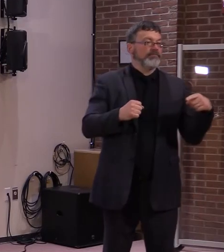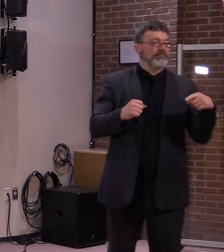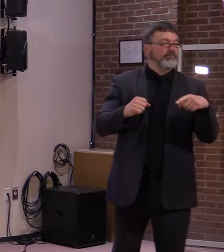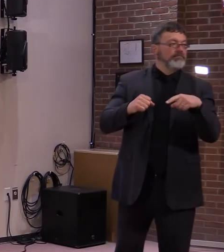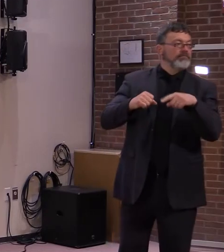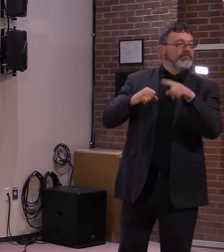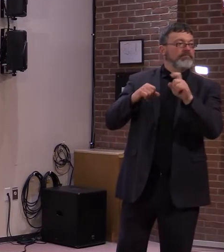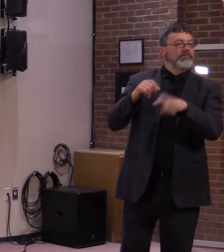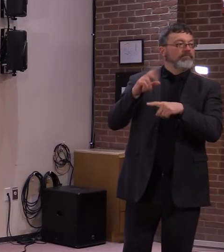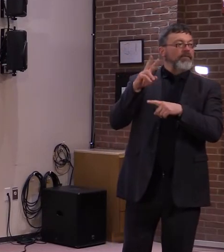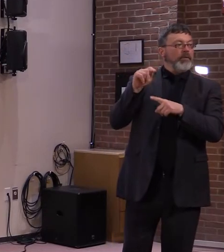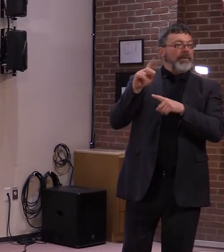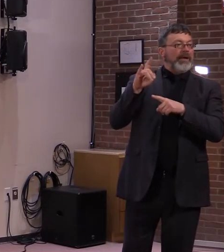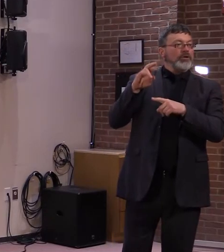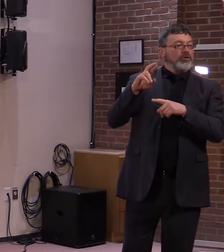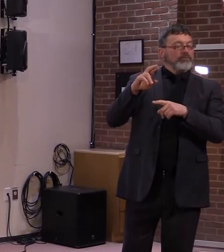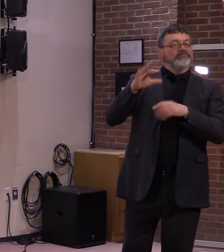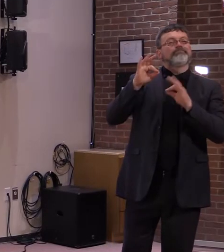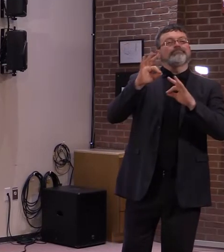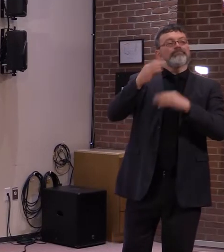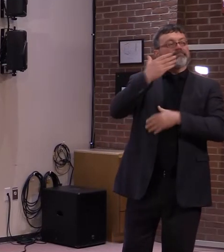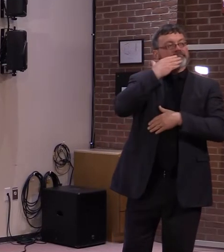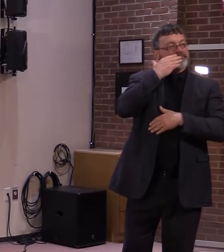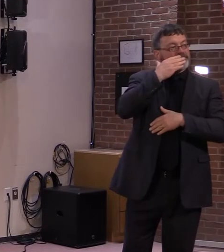Tim McQuiston from My Business Magazine.